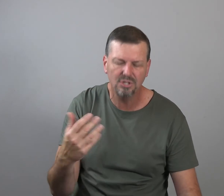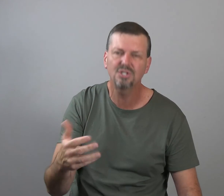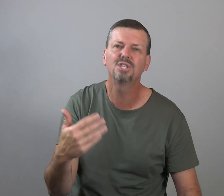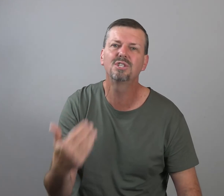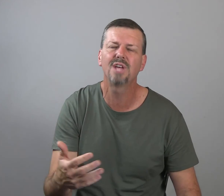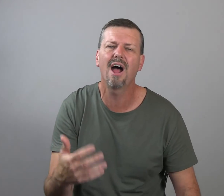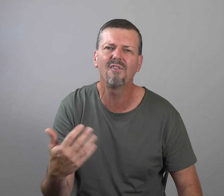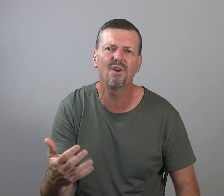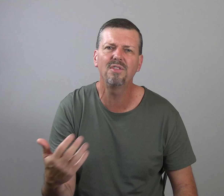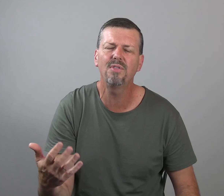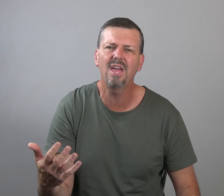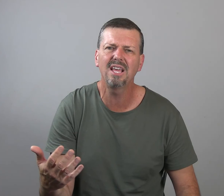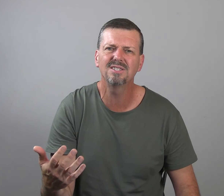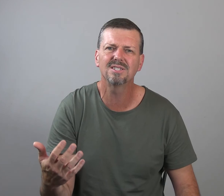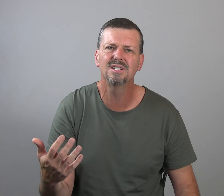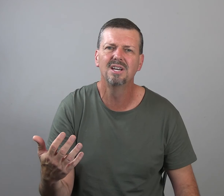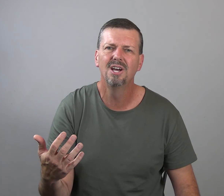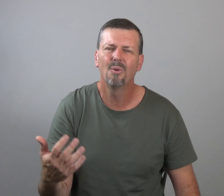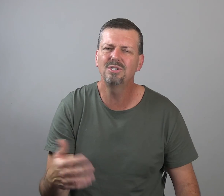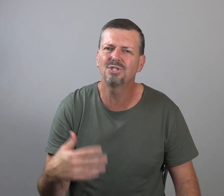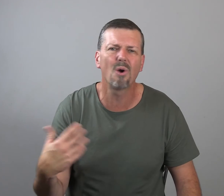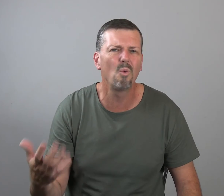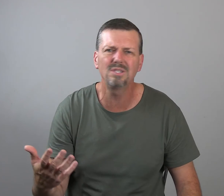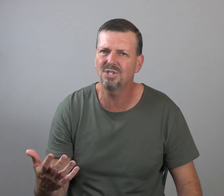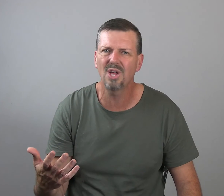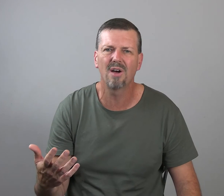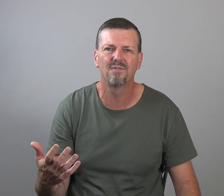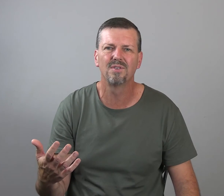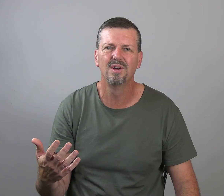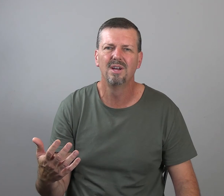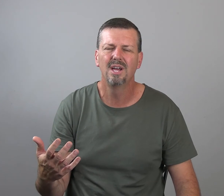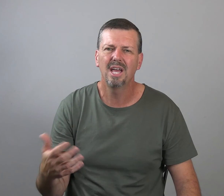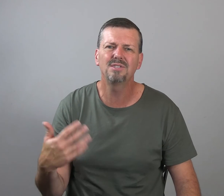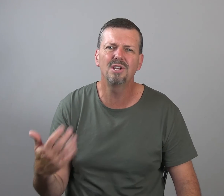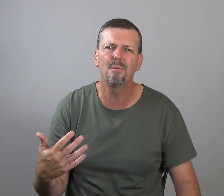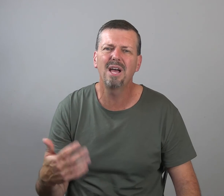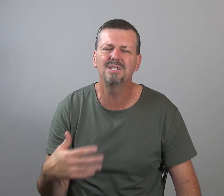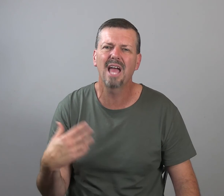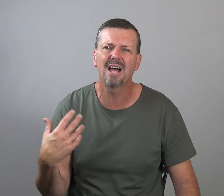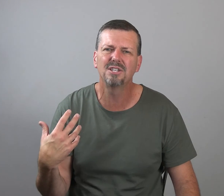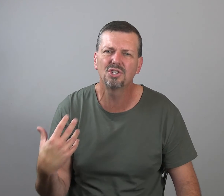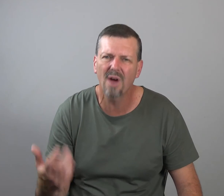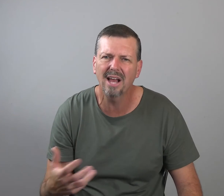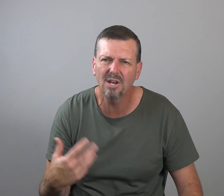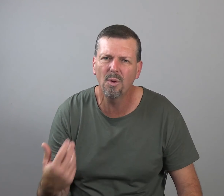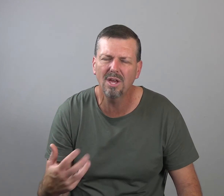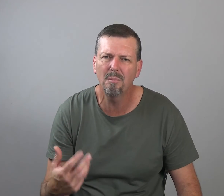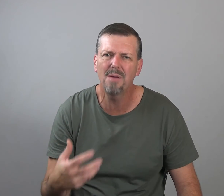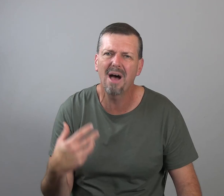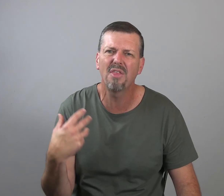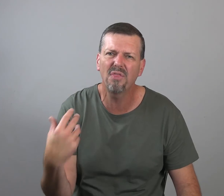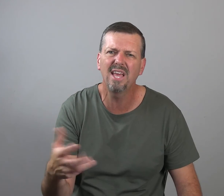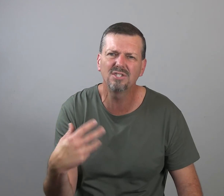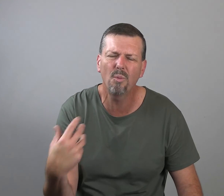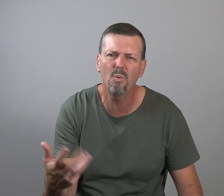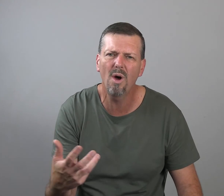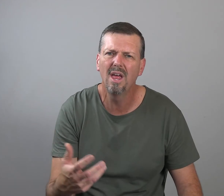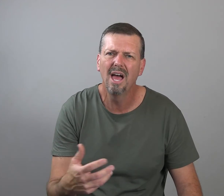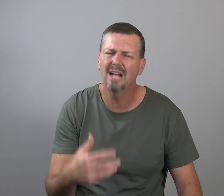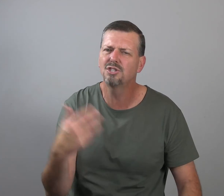but just the desire for other things. We just start wanting stuff. Isn't it amazing how distracted we can be by the things that we want? I